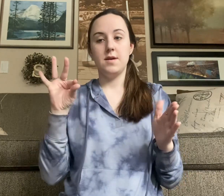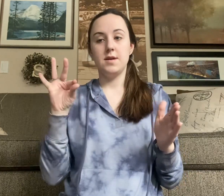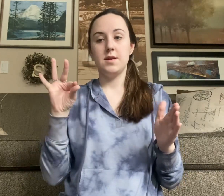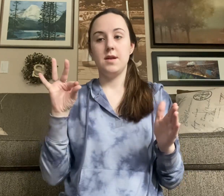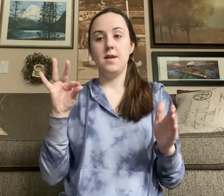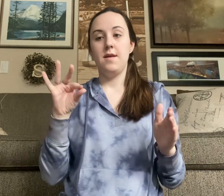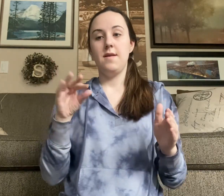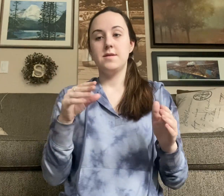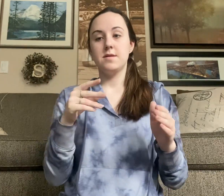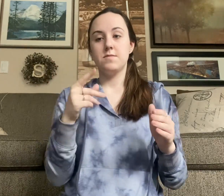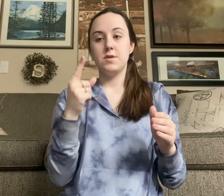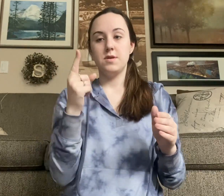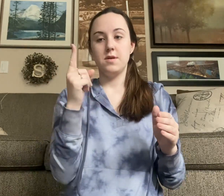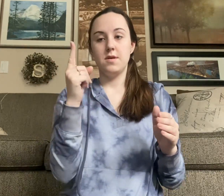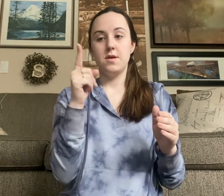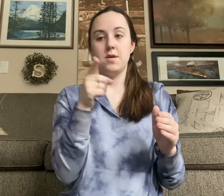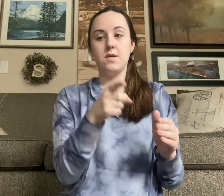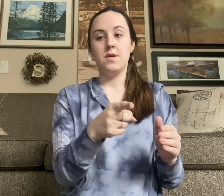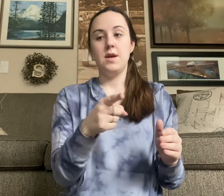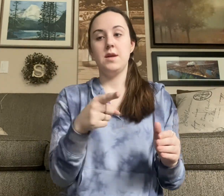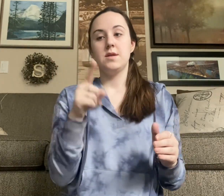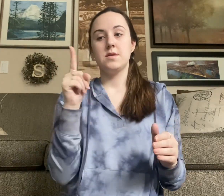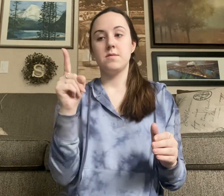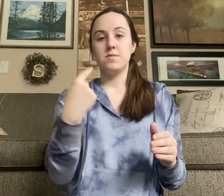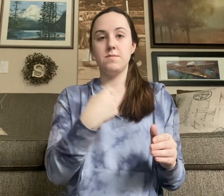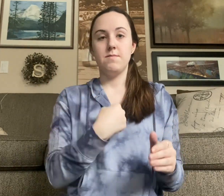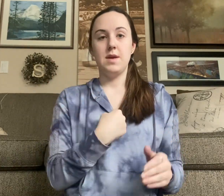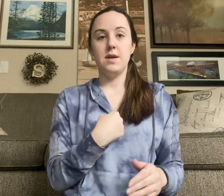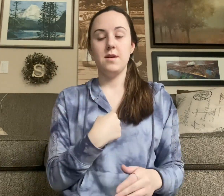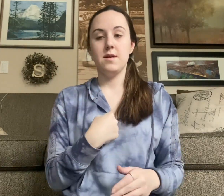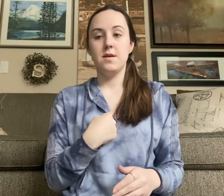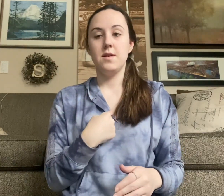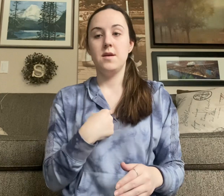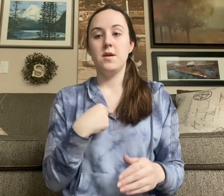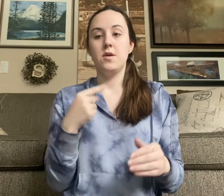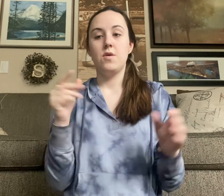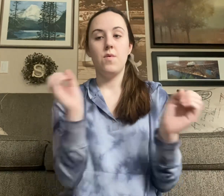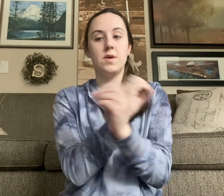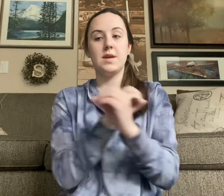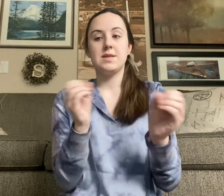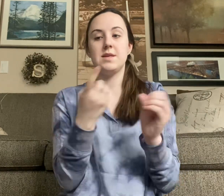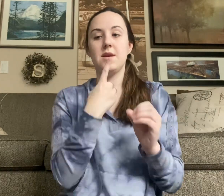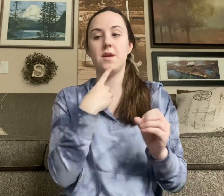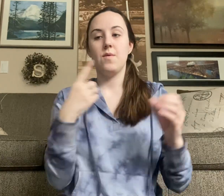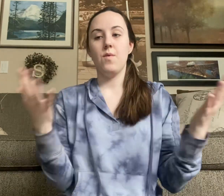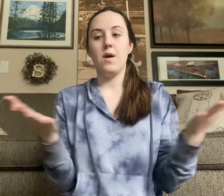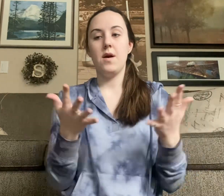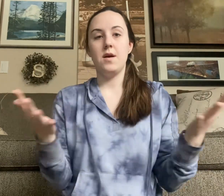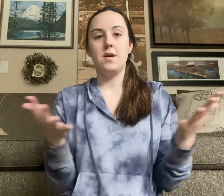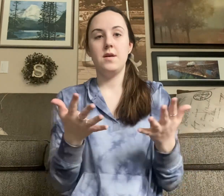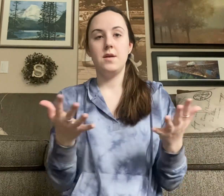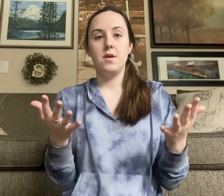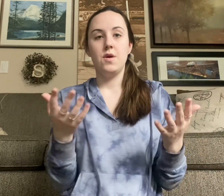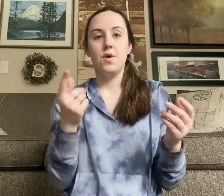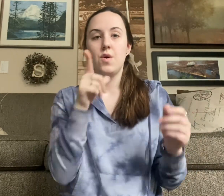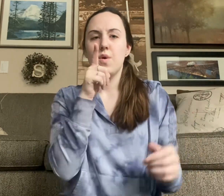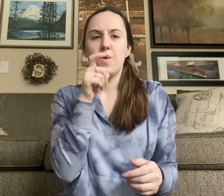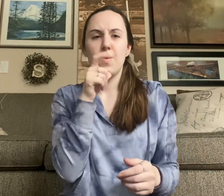It's up to you, and it's up to me No one can say what we get to be